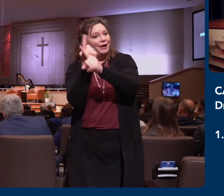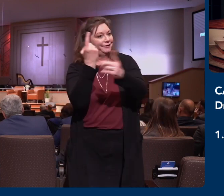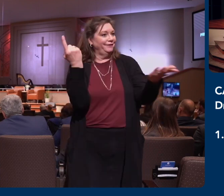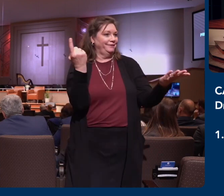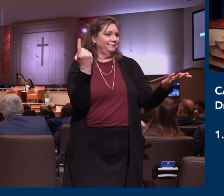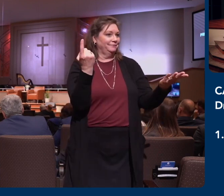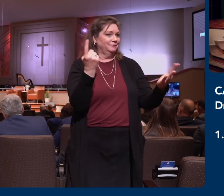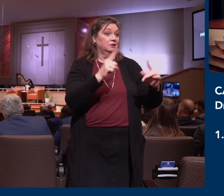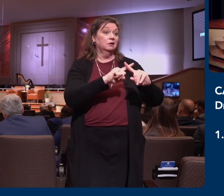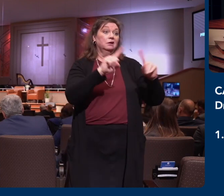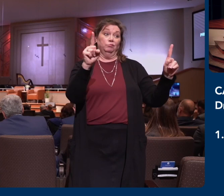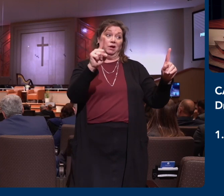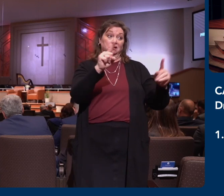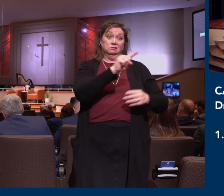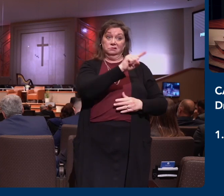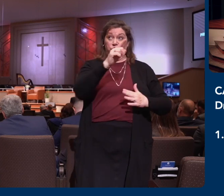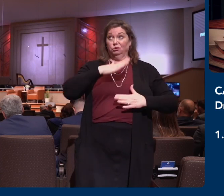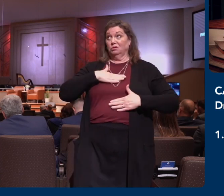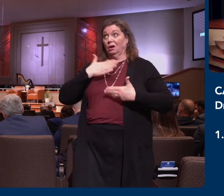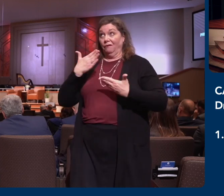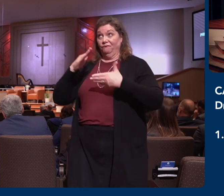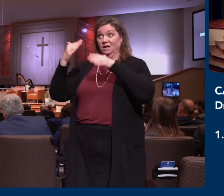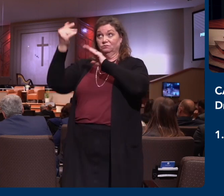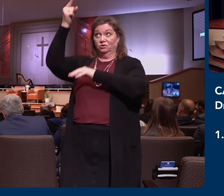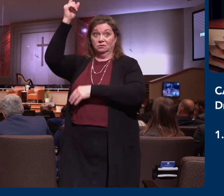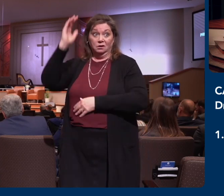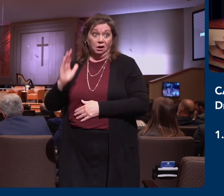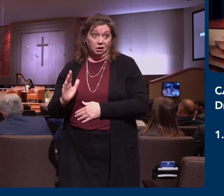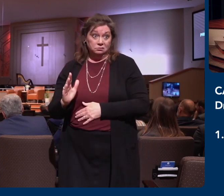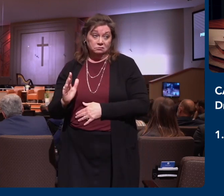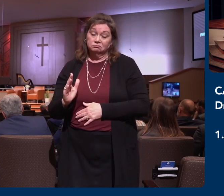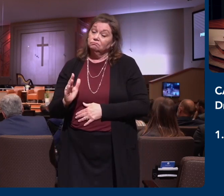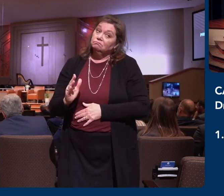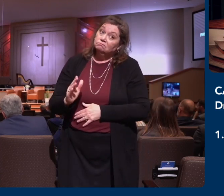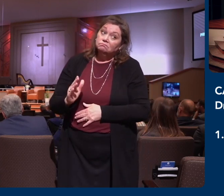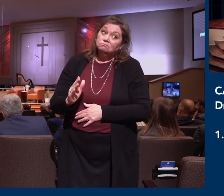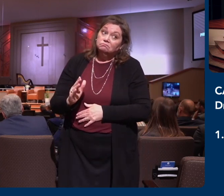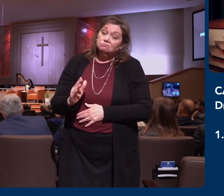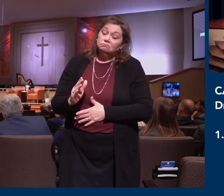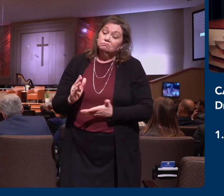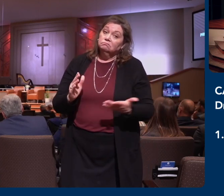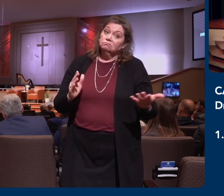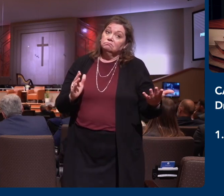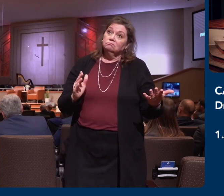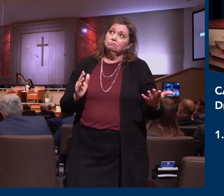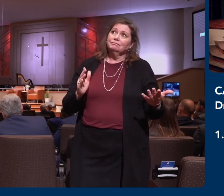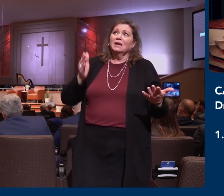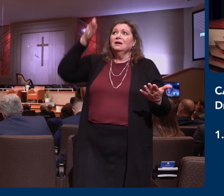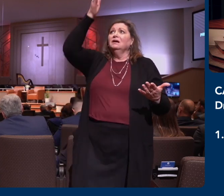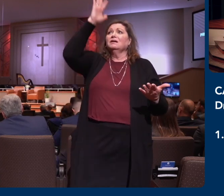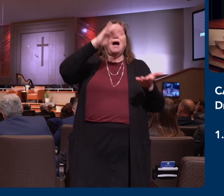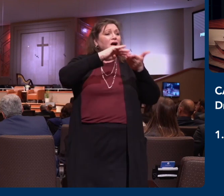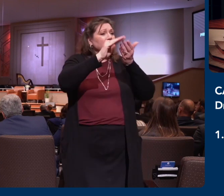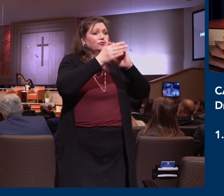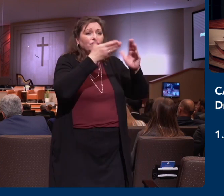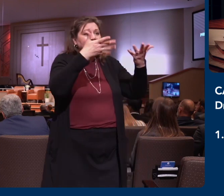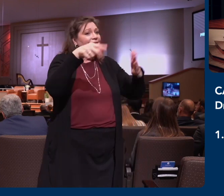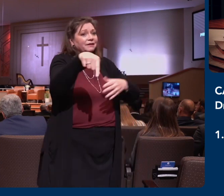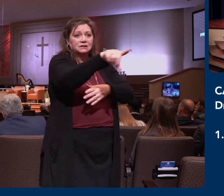a sinner. And what we want to do is we want to hold their sin against them. But really their sin has been forgiven through the blood of Jesus Christ. And we should